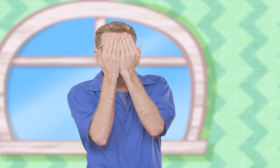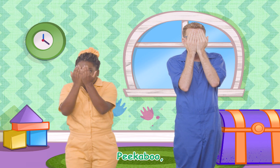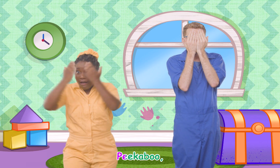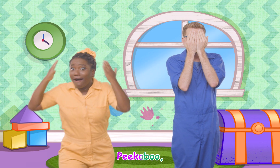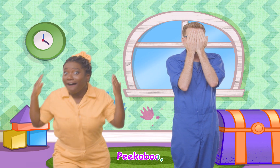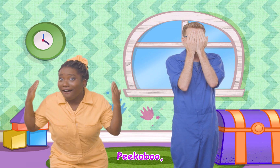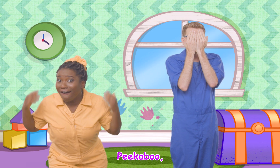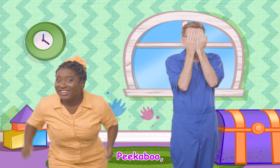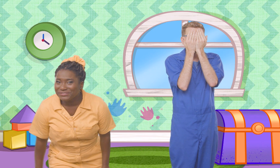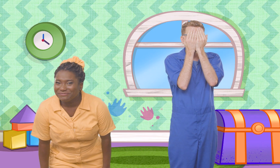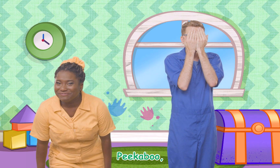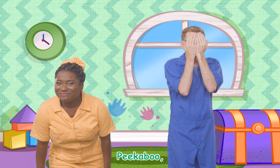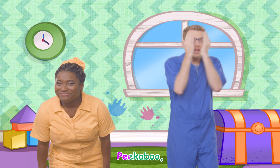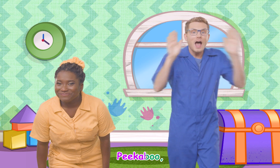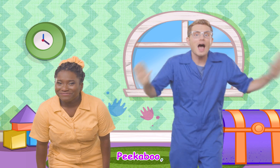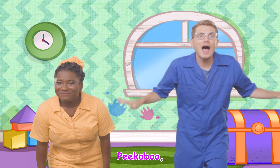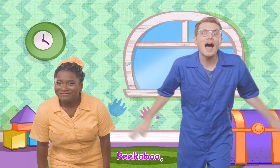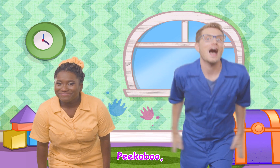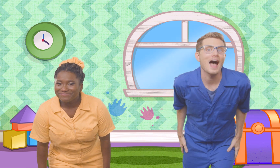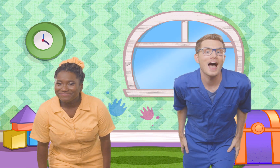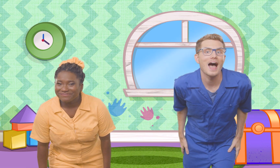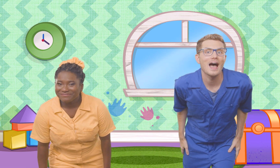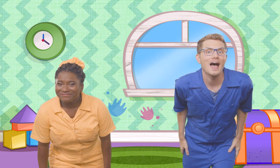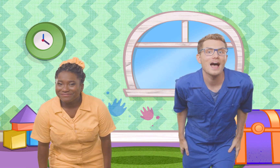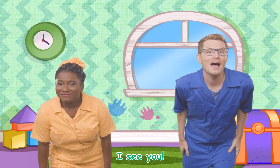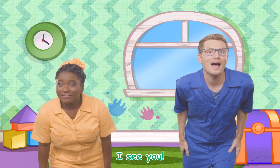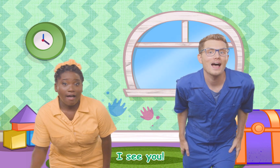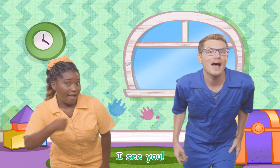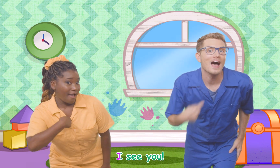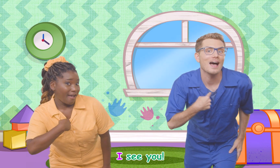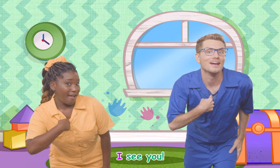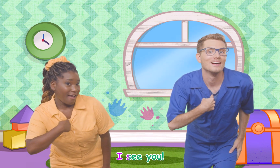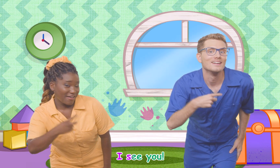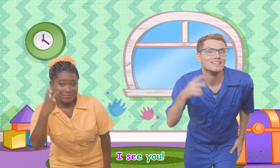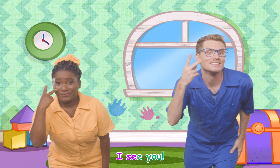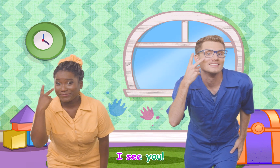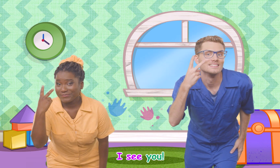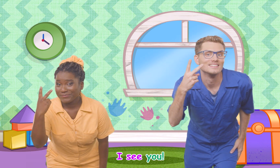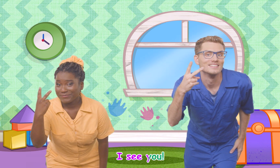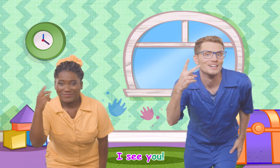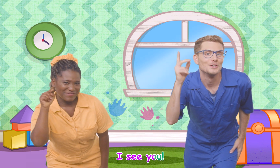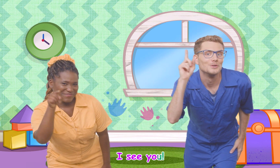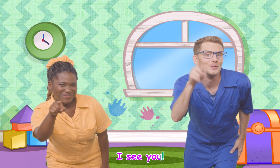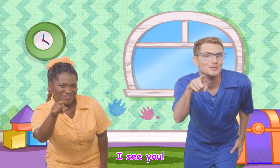Peek-a-boo! Peek-a-boo! Peek see you!